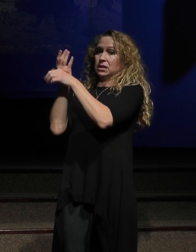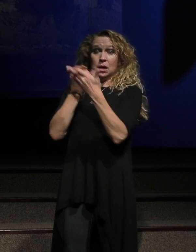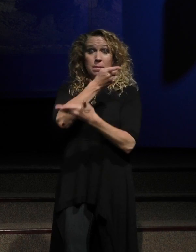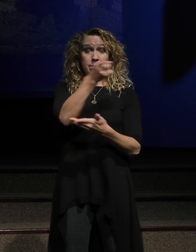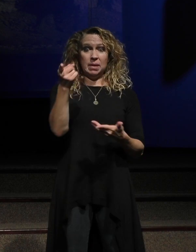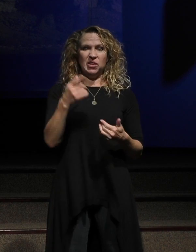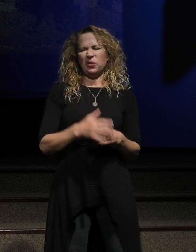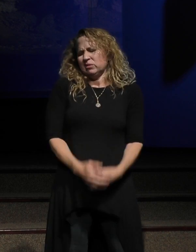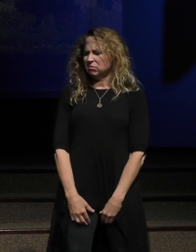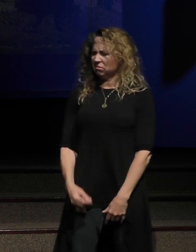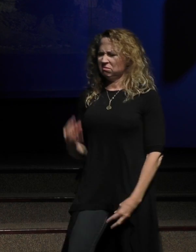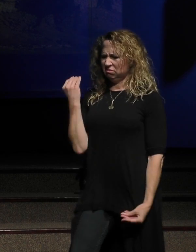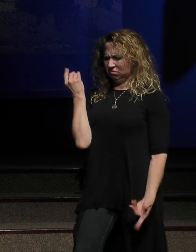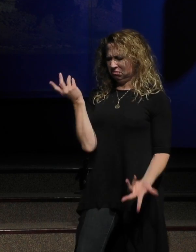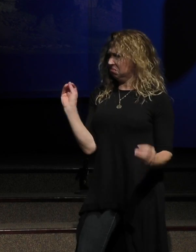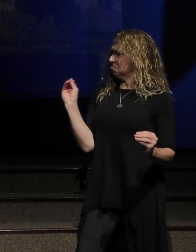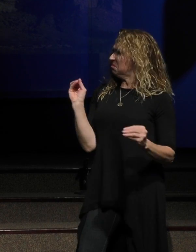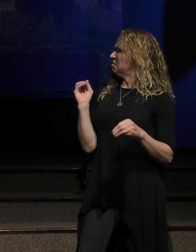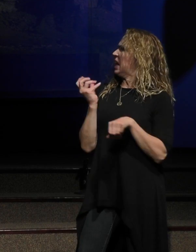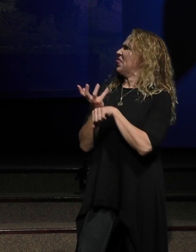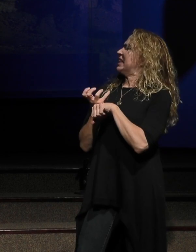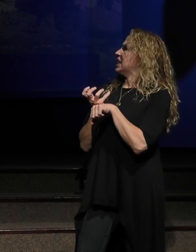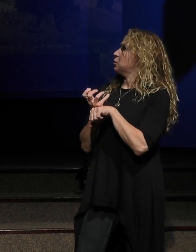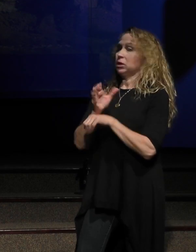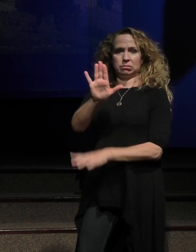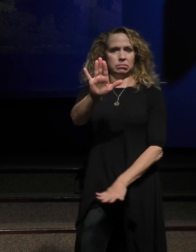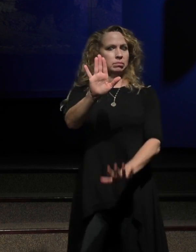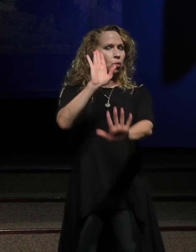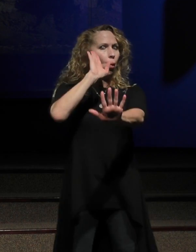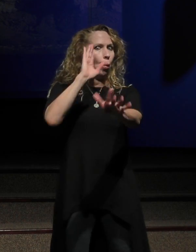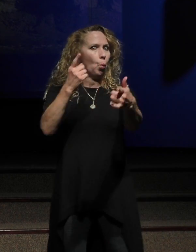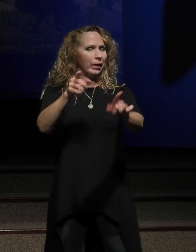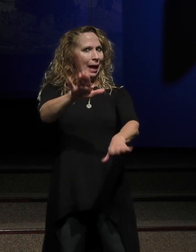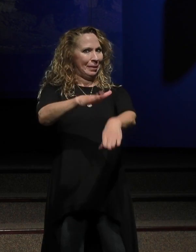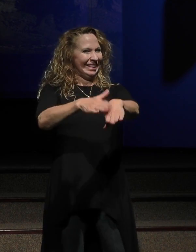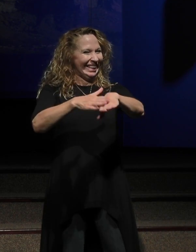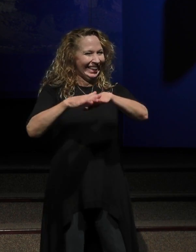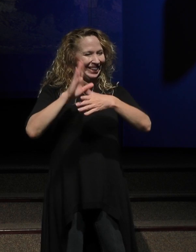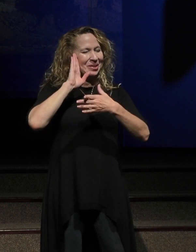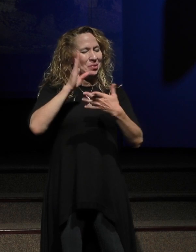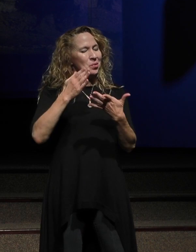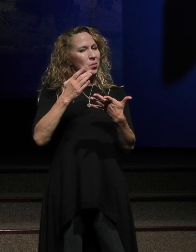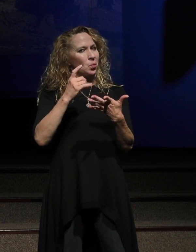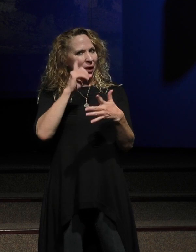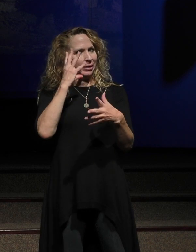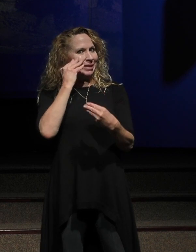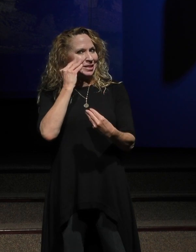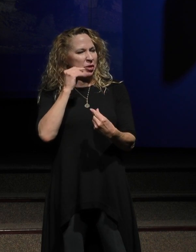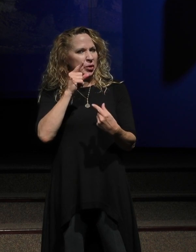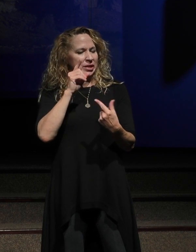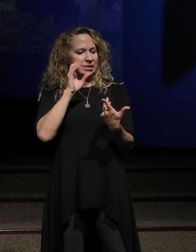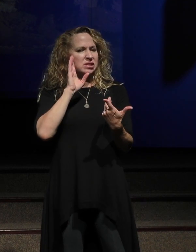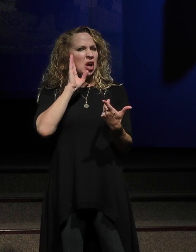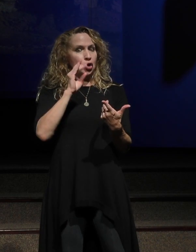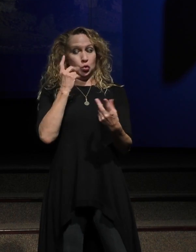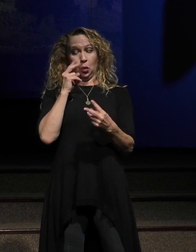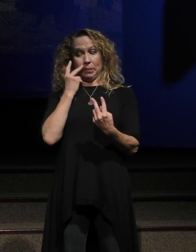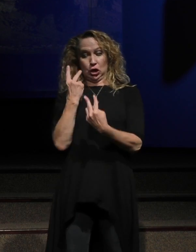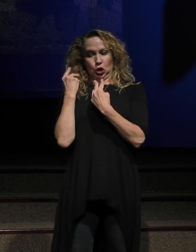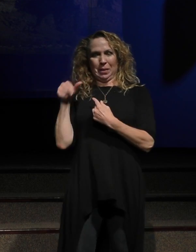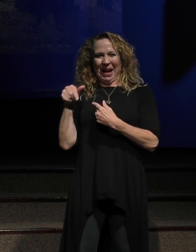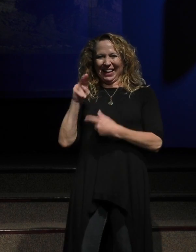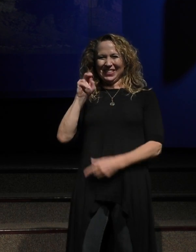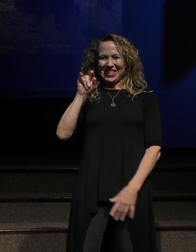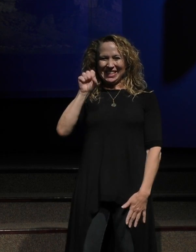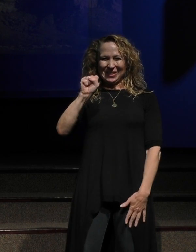anything that I'm desperate in prayer about. Well, don't worry. There will be a day soon when you have something like that, and you're going to be looking for these notes. So John